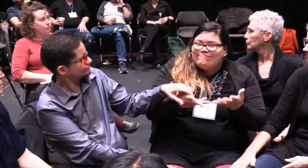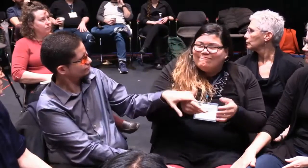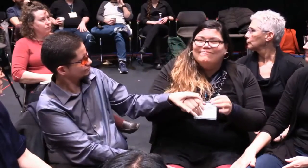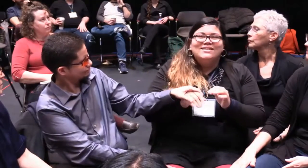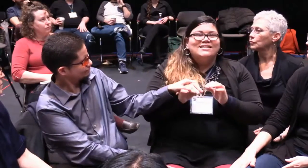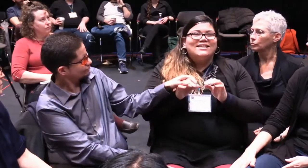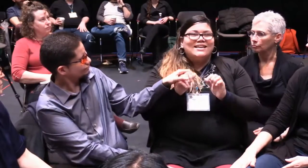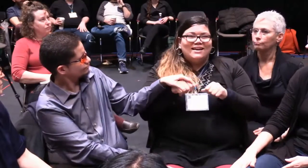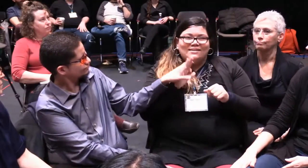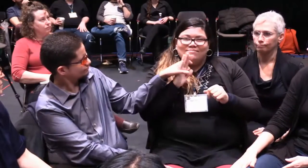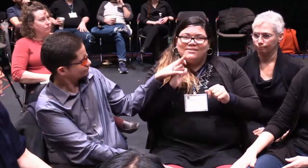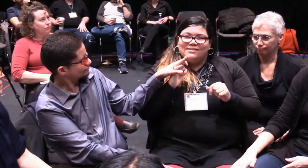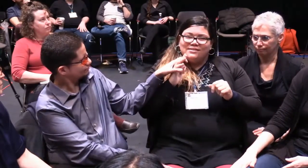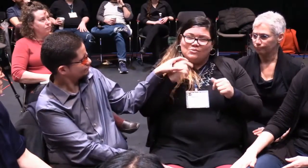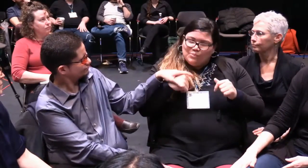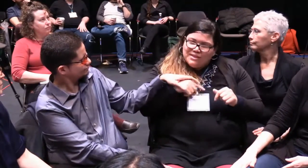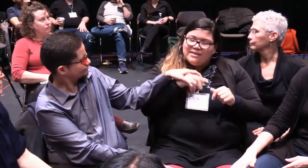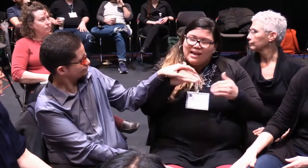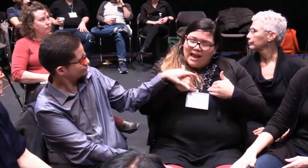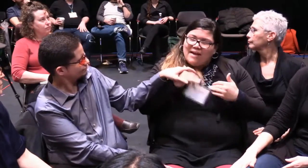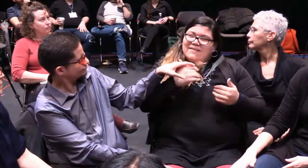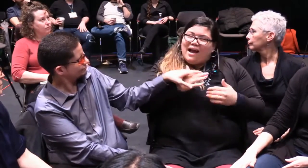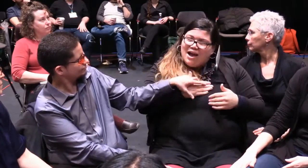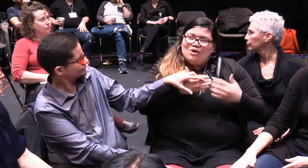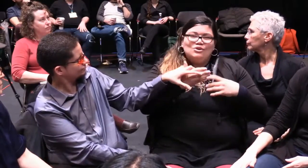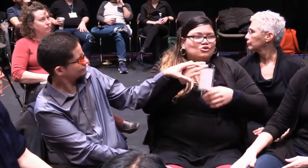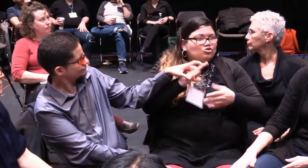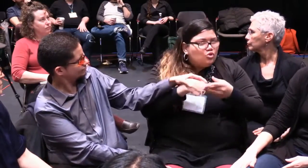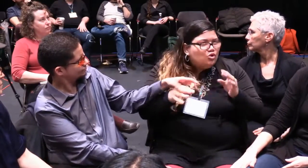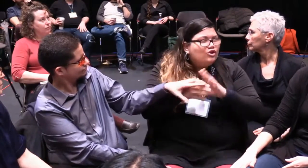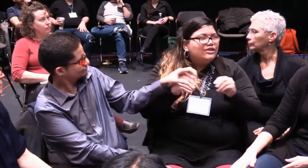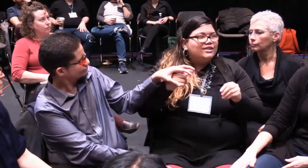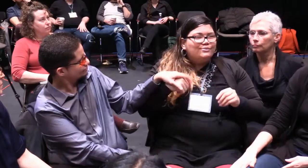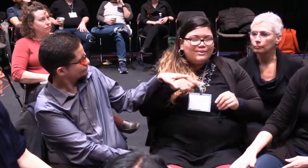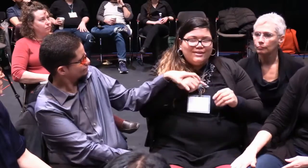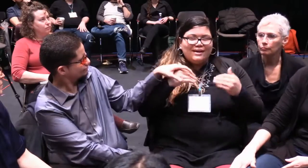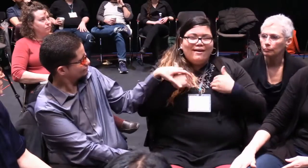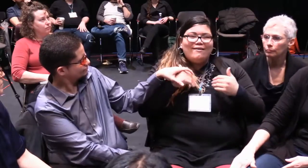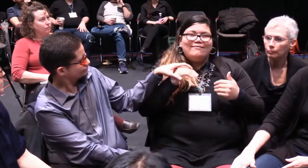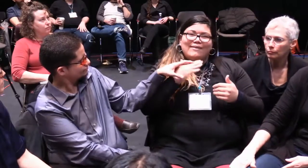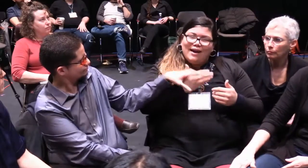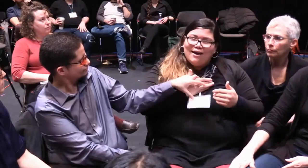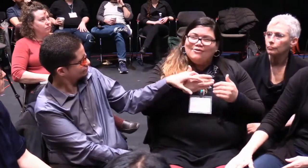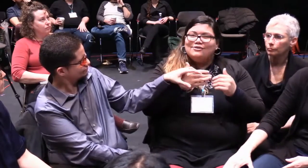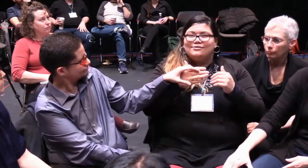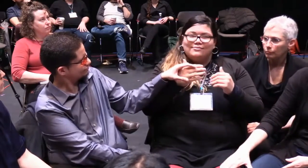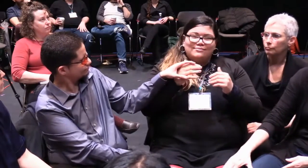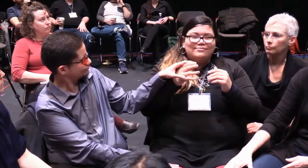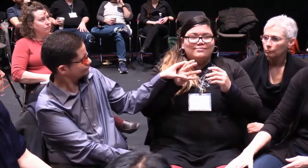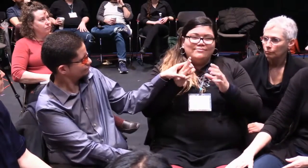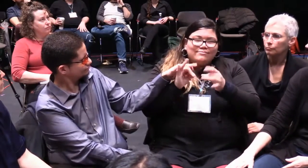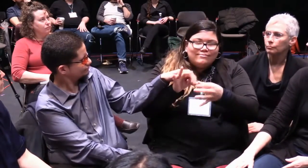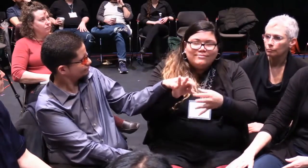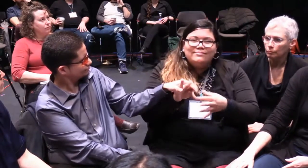And I can unpack those things later for anyone who wants to speak to me directly about it. But there are so many stories that get untold.